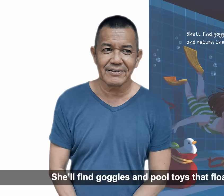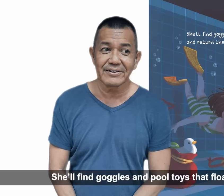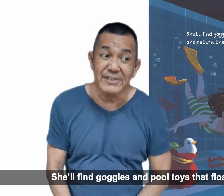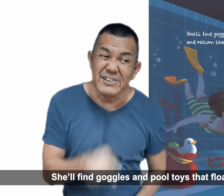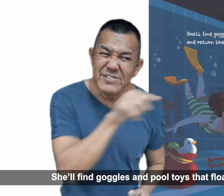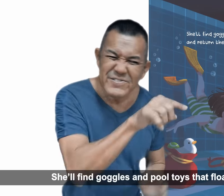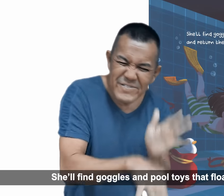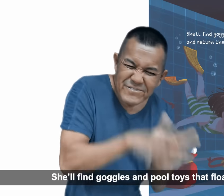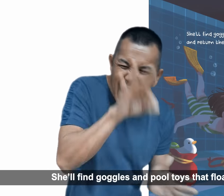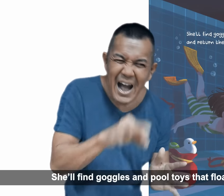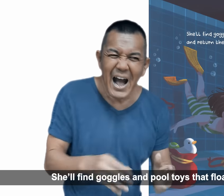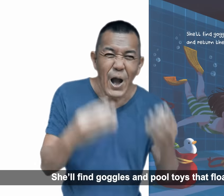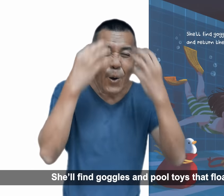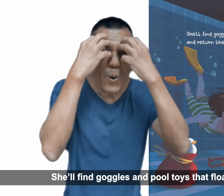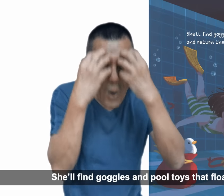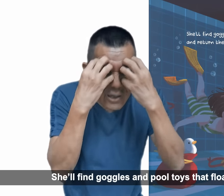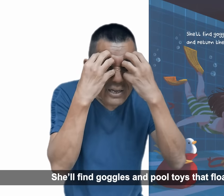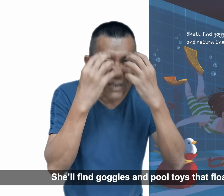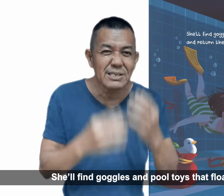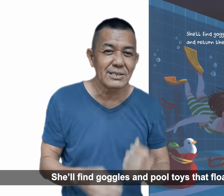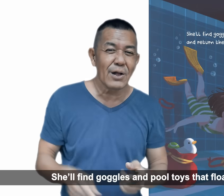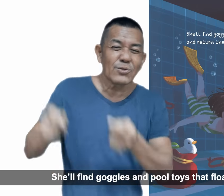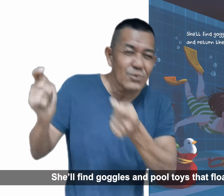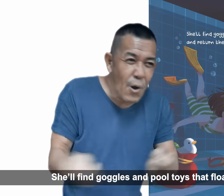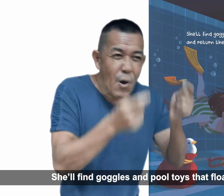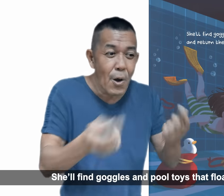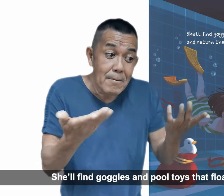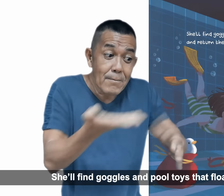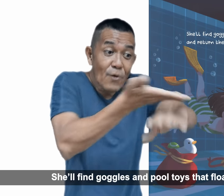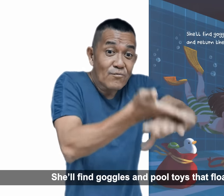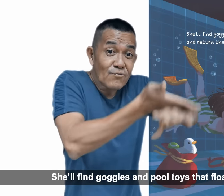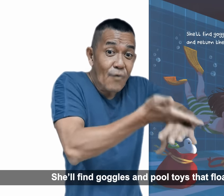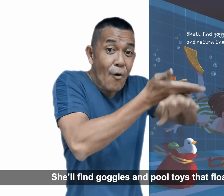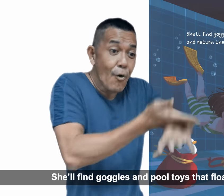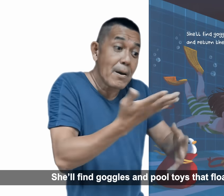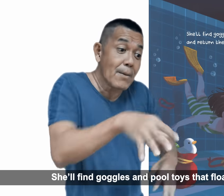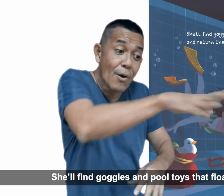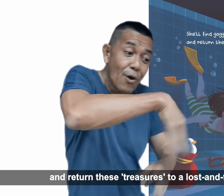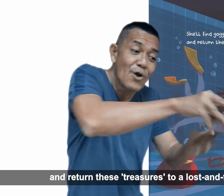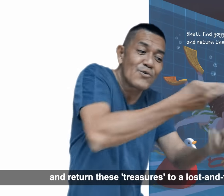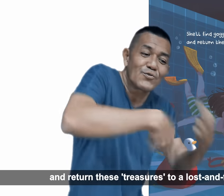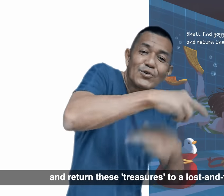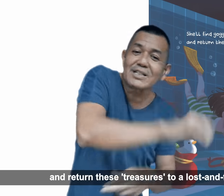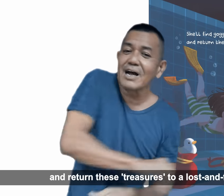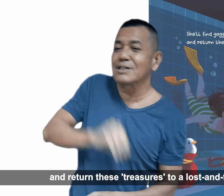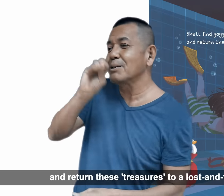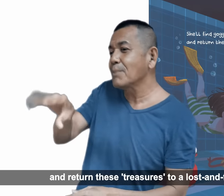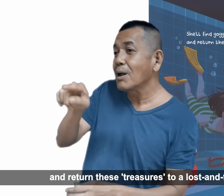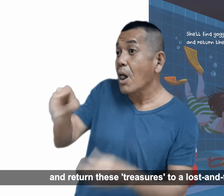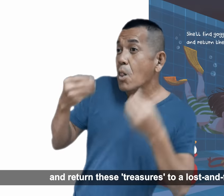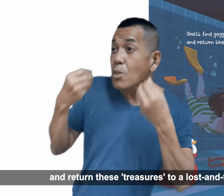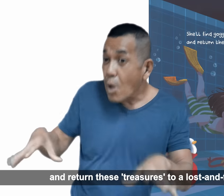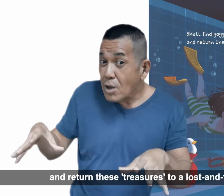She'll find goggles and pool toys that floated away. And return these